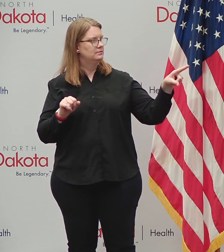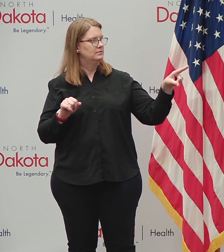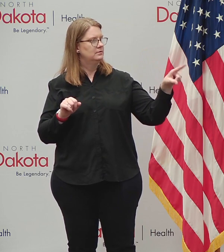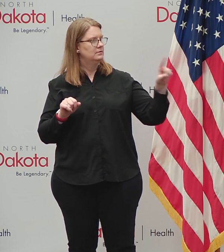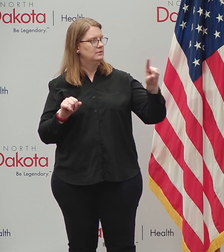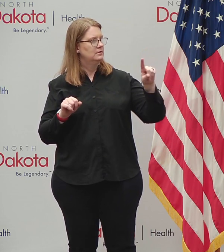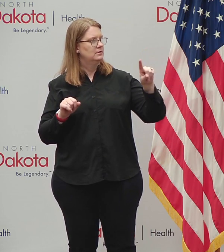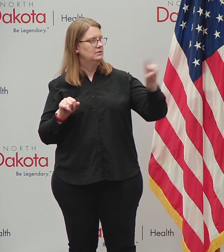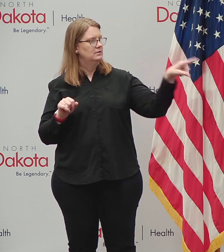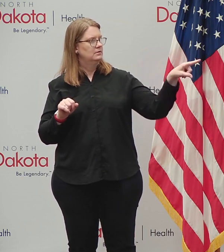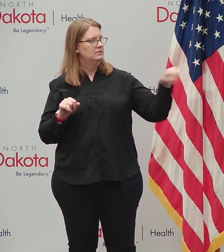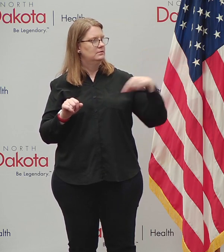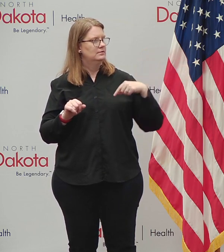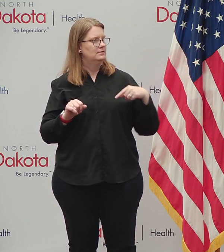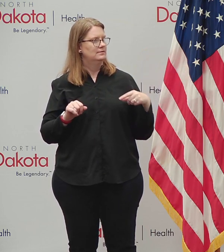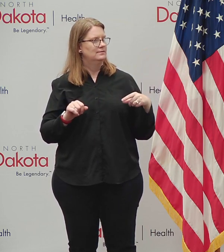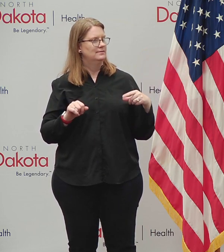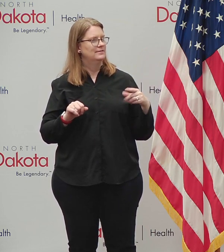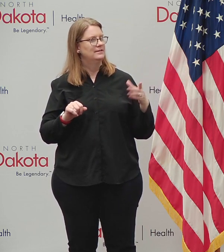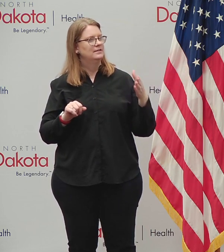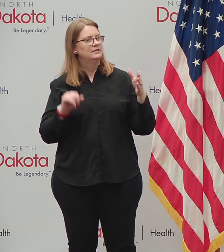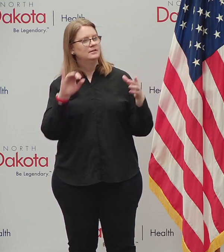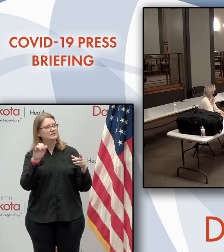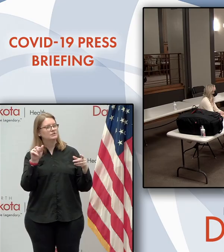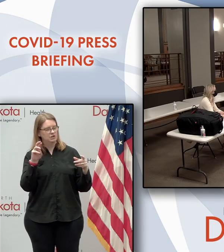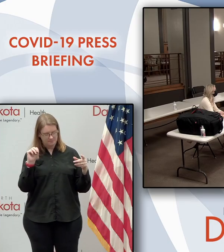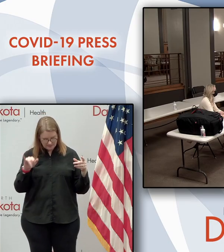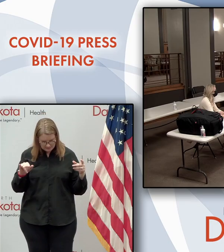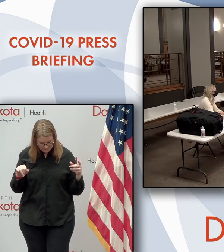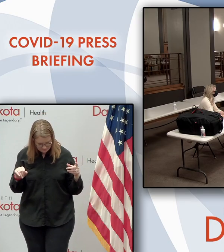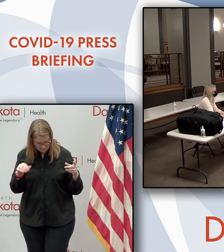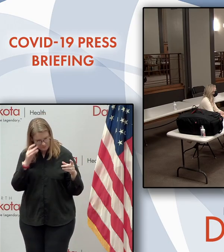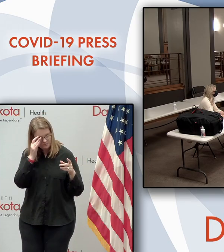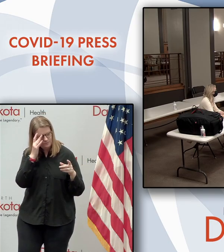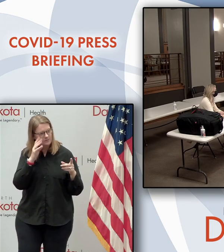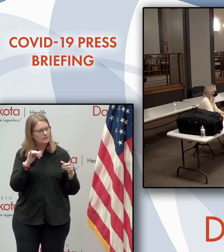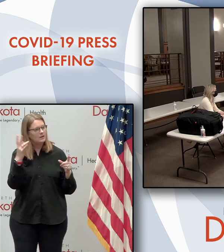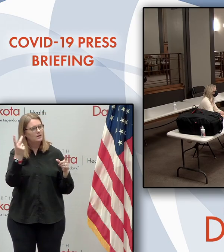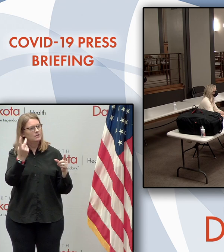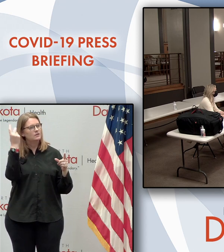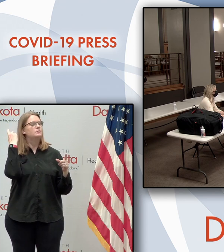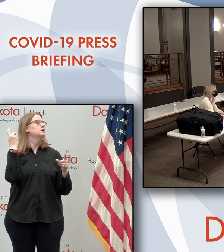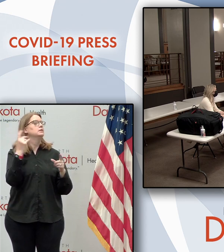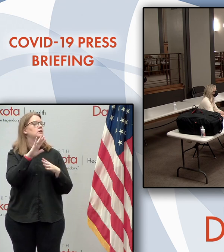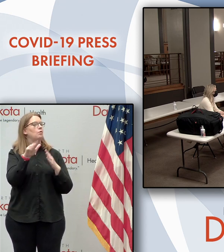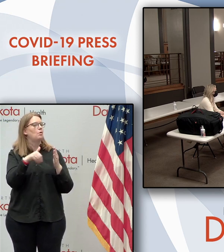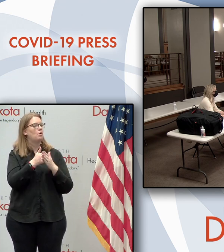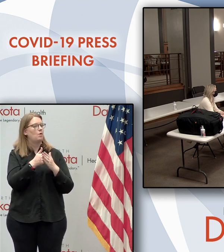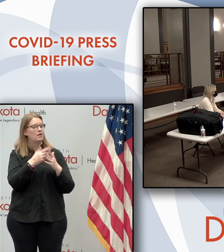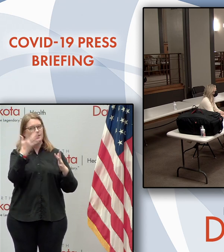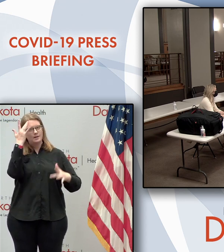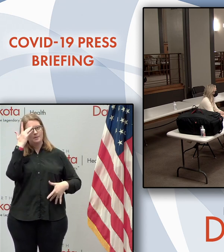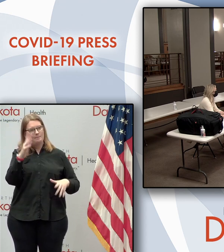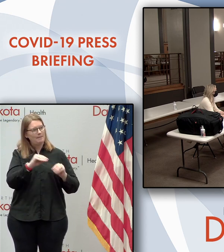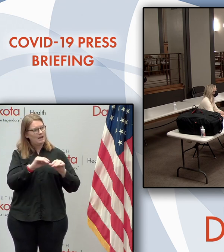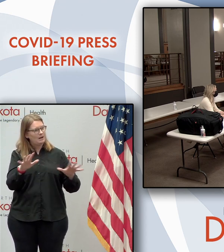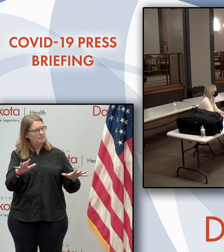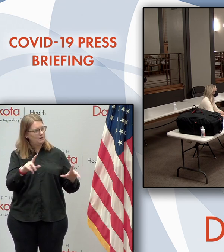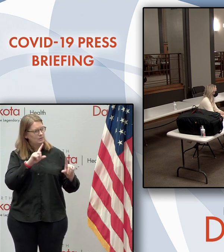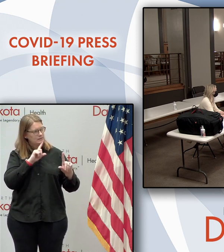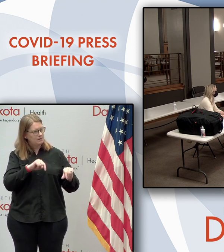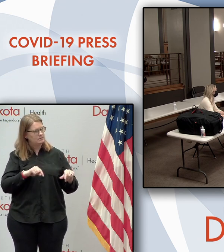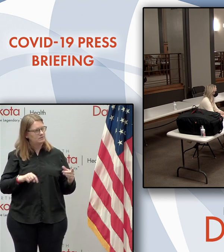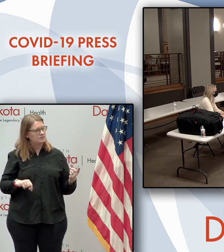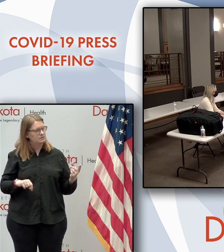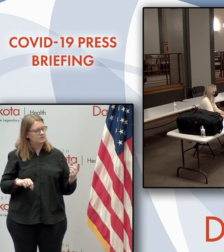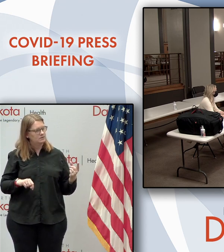and then we'll work our way over to everybody else. Jeremy. Governor, I'd like to ask you to look back on the whole pandemic response briefly. Um, I'm